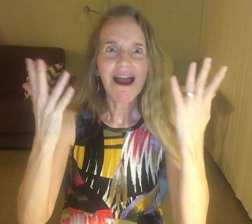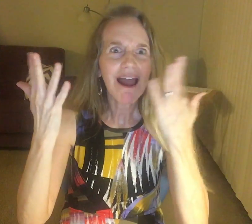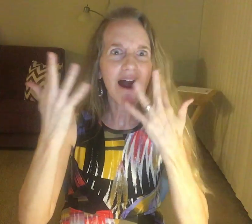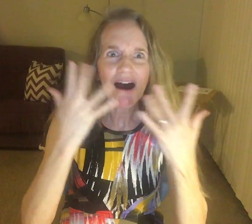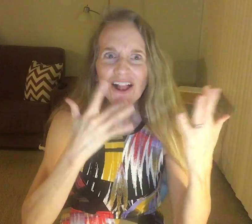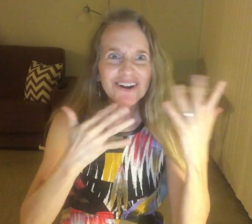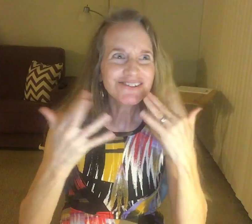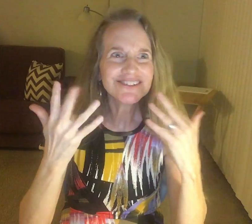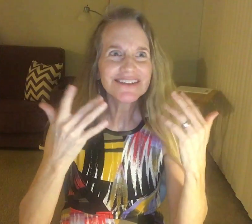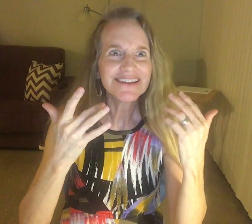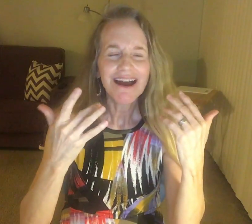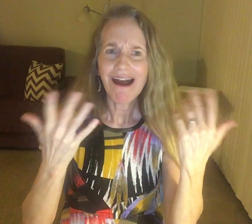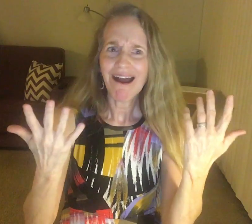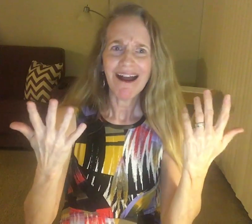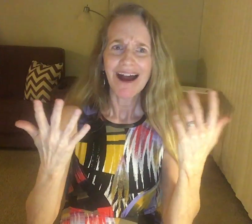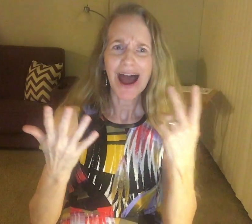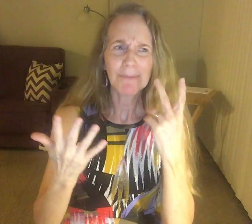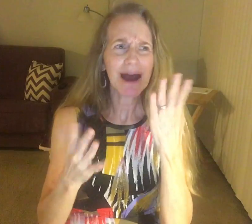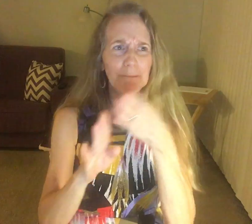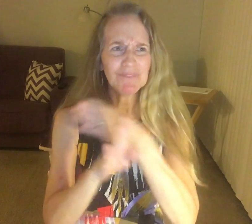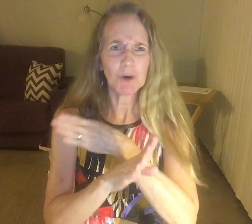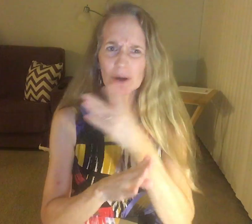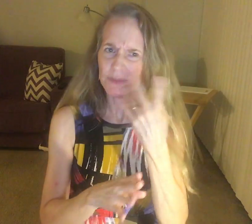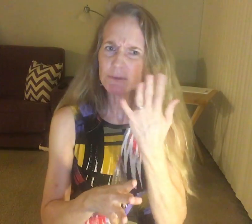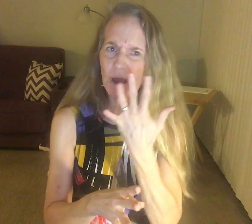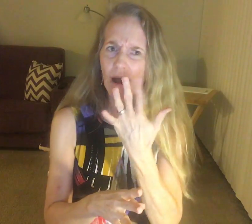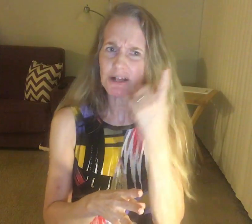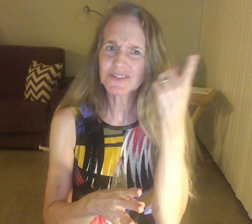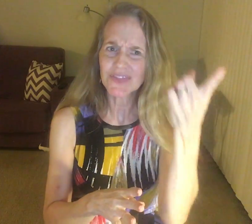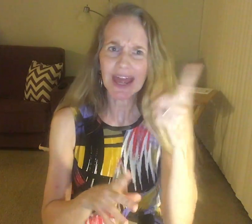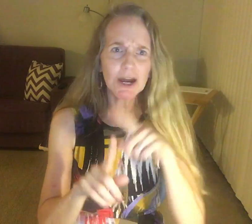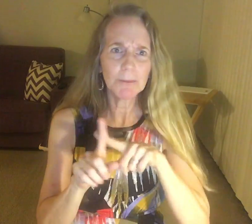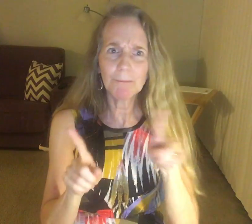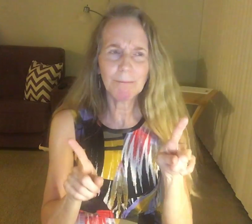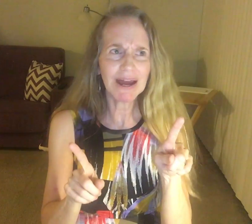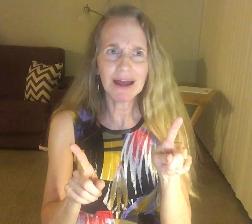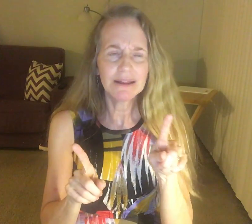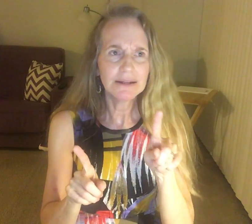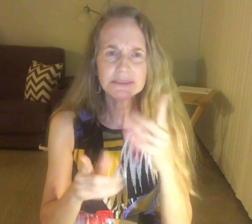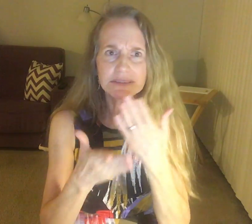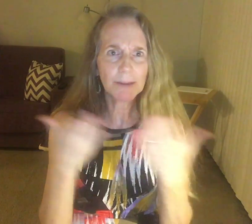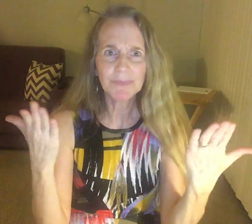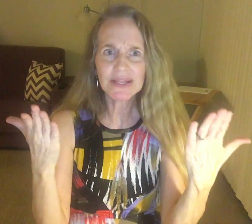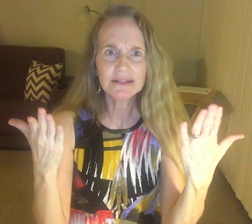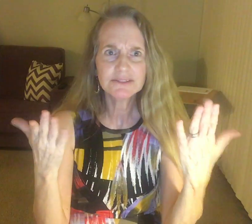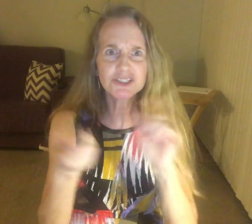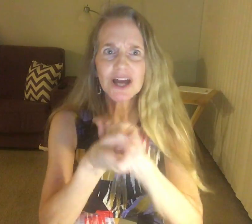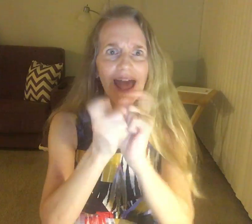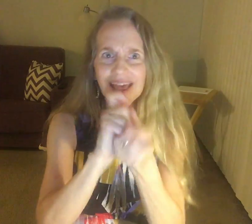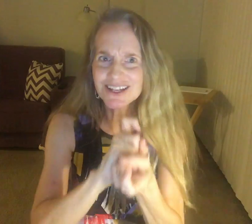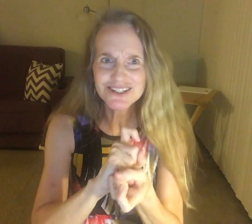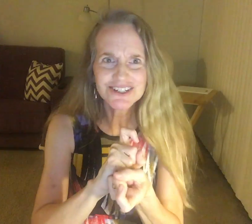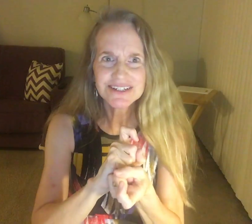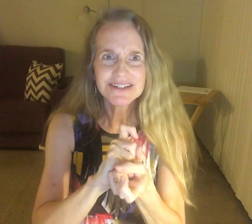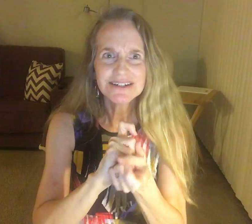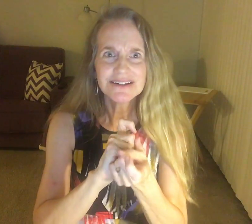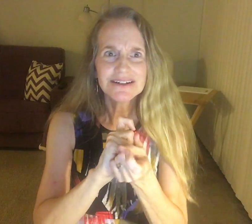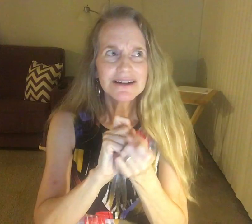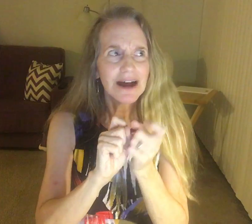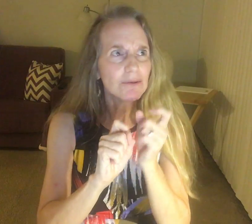the colors, and my people have their colors, they are black, something changed, I